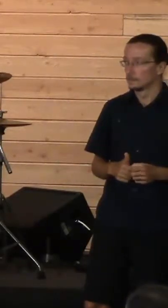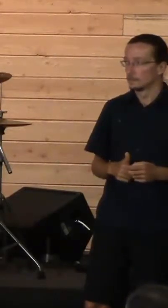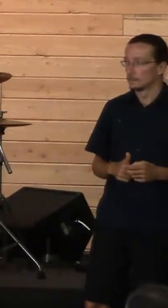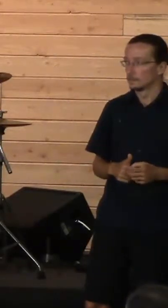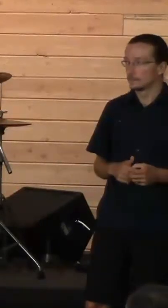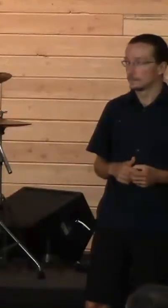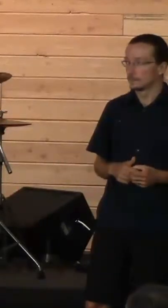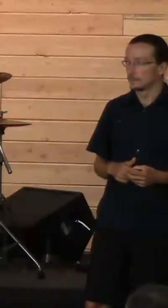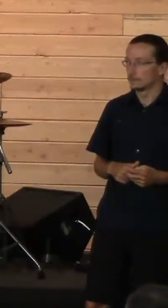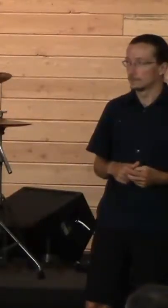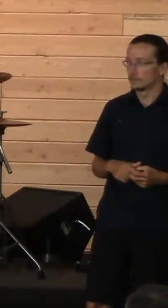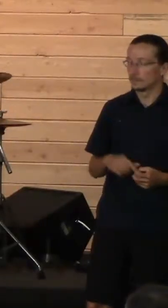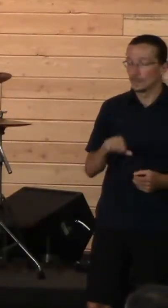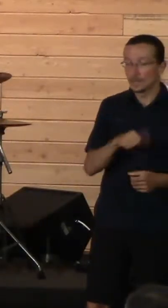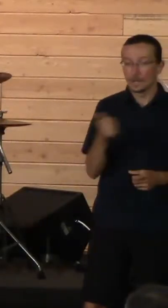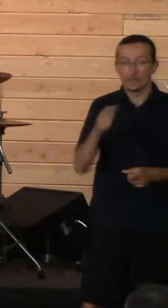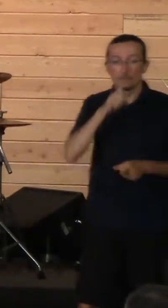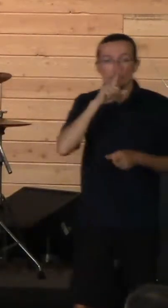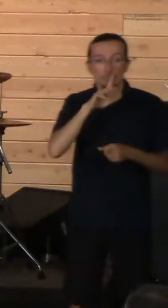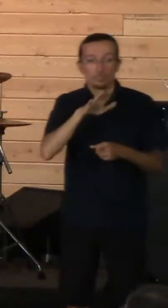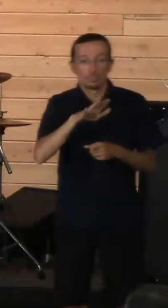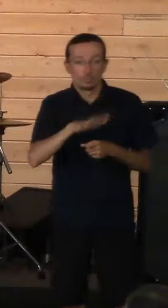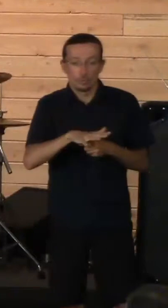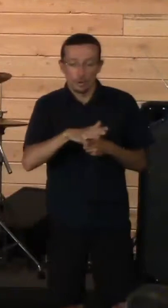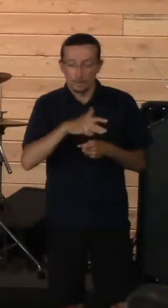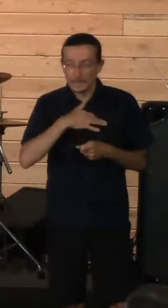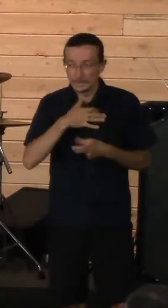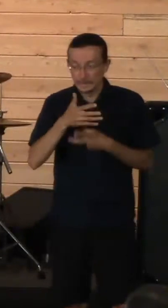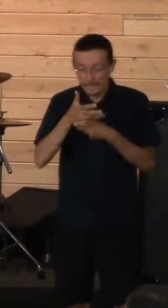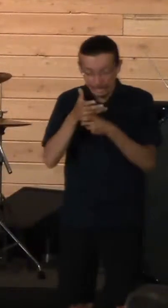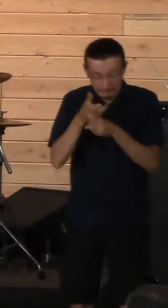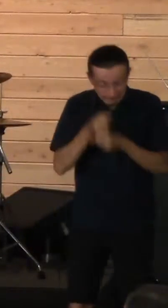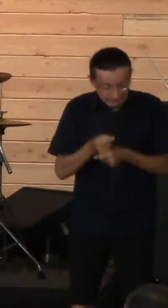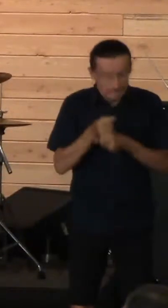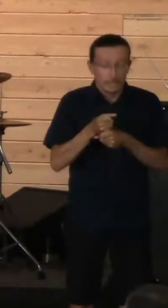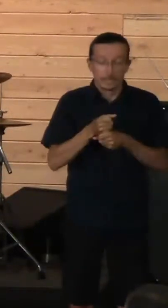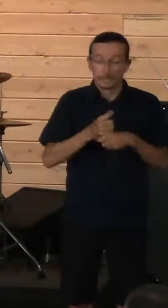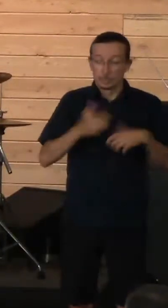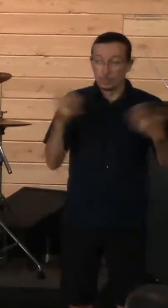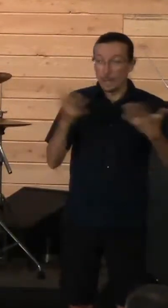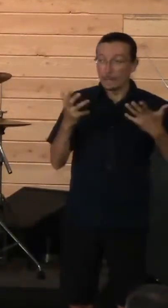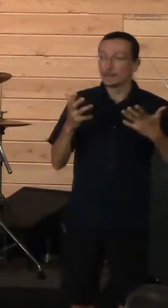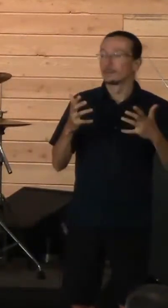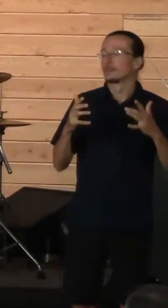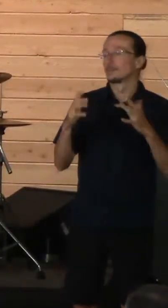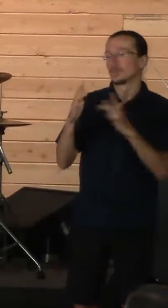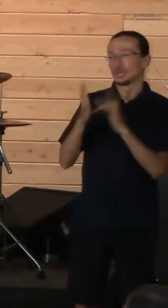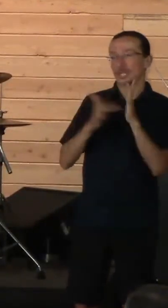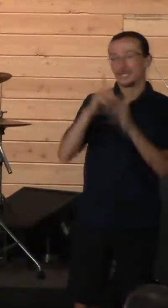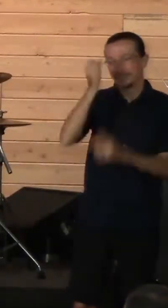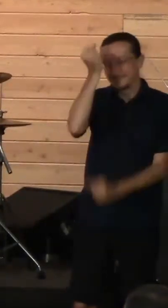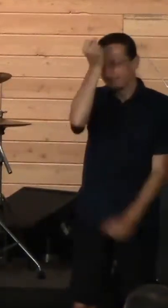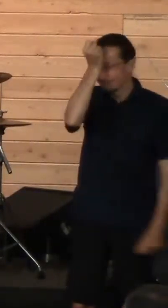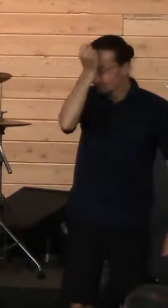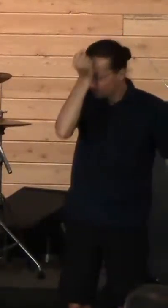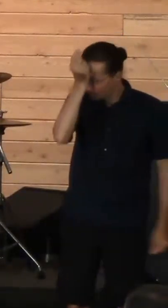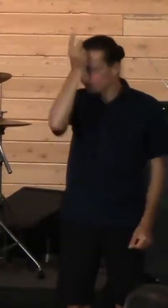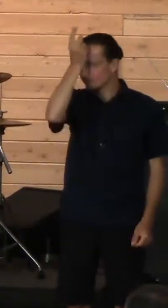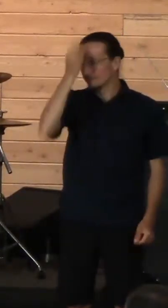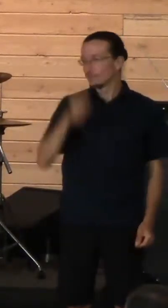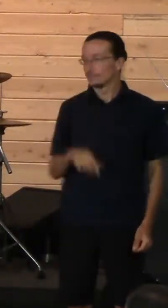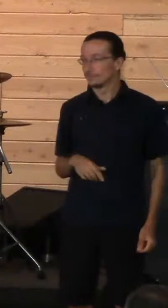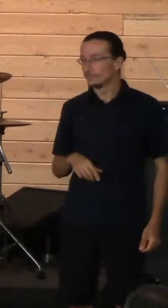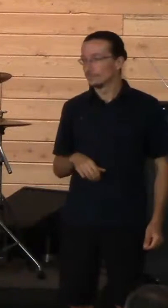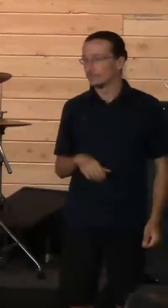And the other promise that I lean on is that Jesus gets it. And not only with that, you know, what we think about when we think of